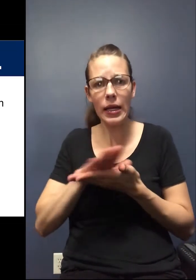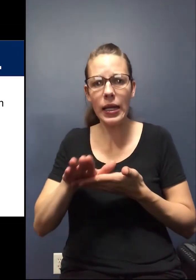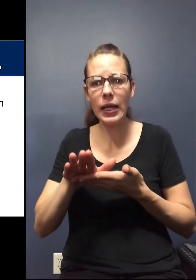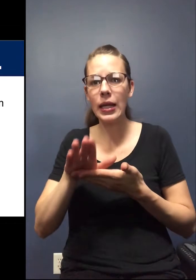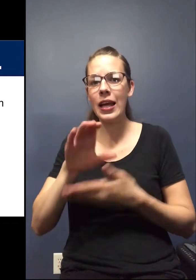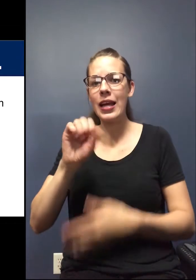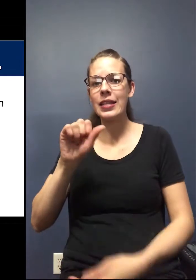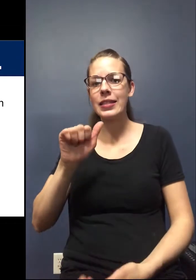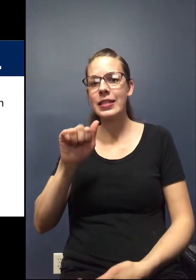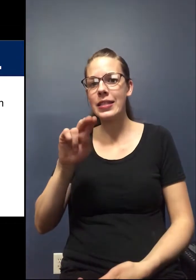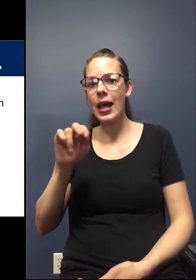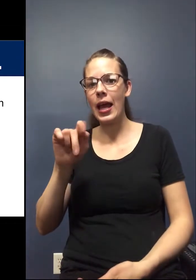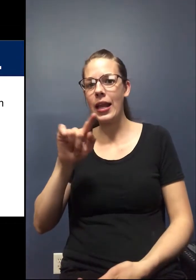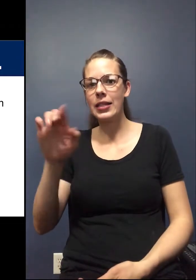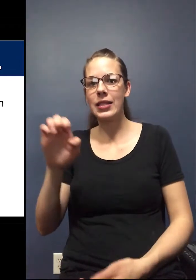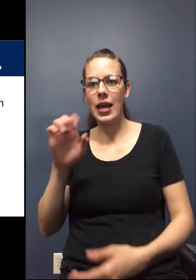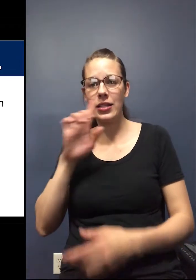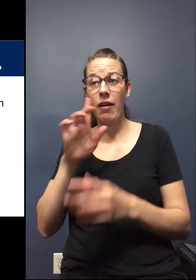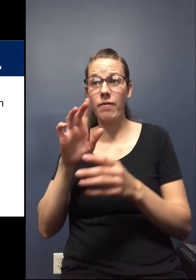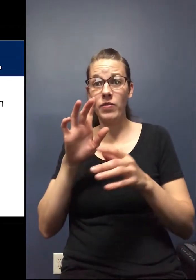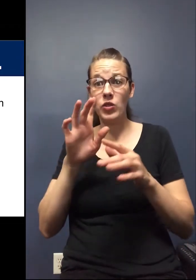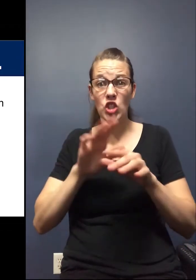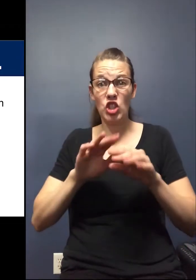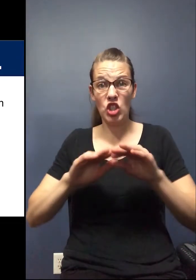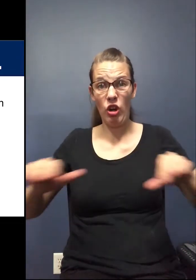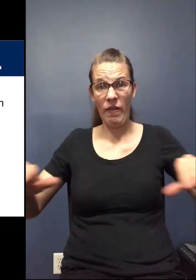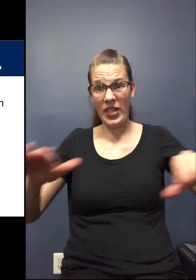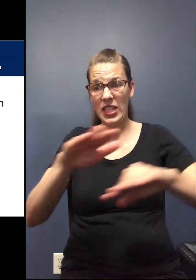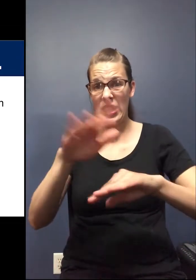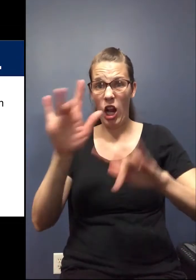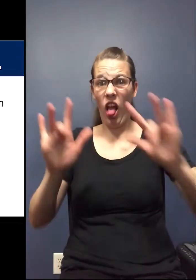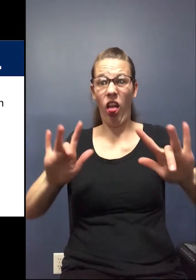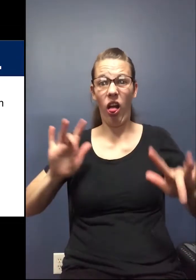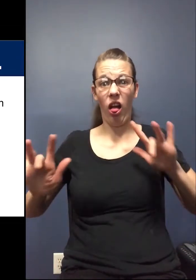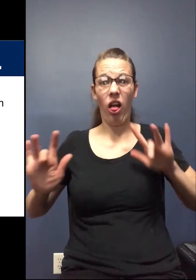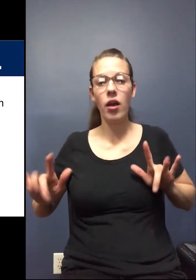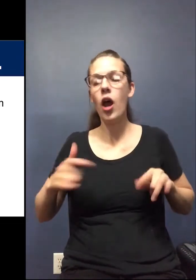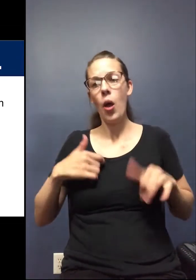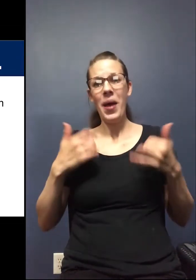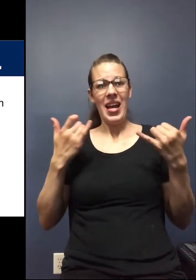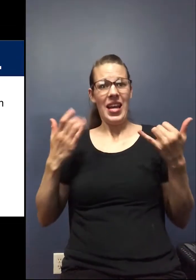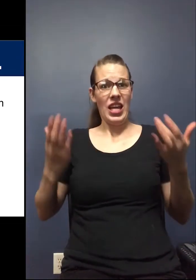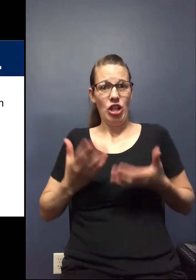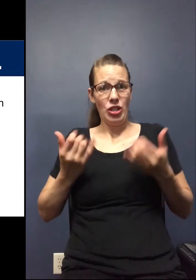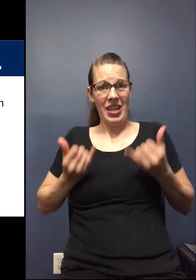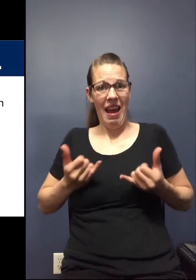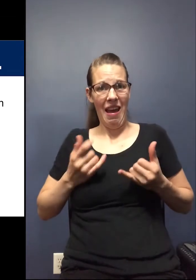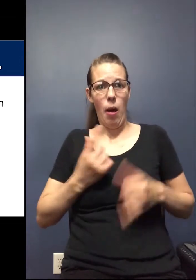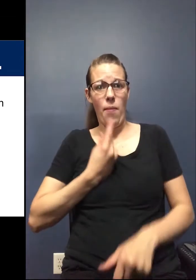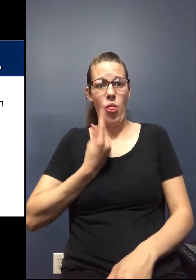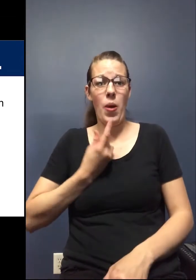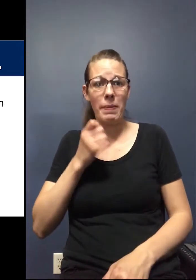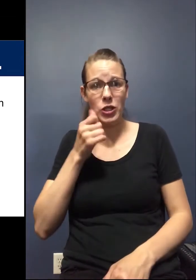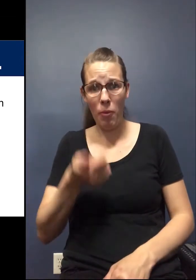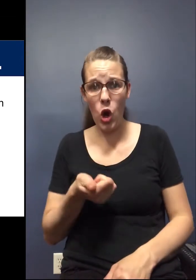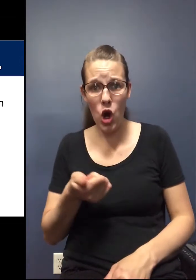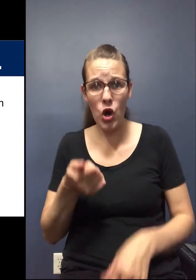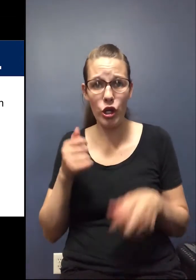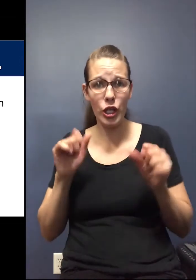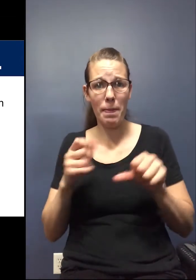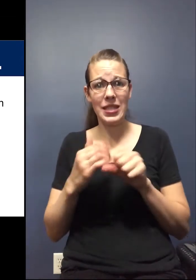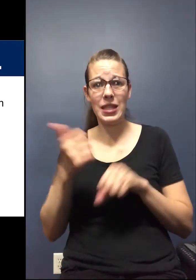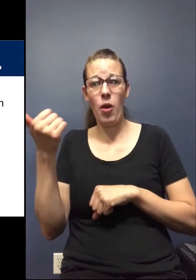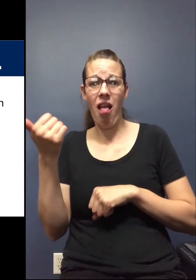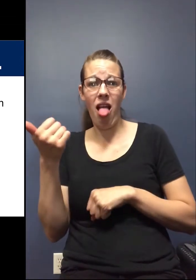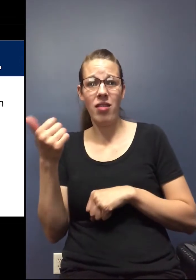sanitizing of high-touch surfaces that I might be the only one in here today, but tomorrow there could